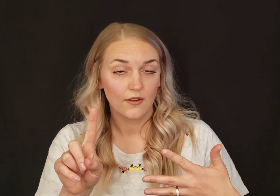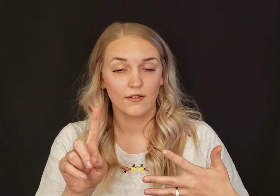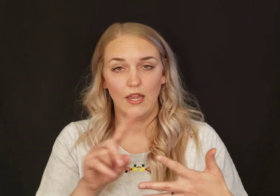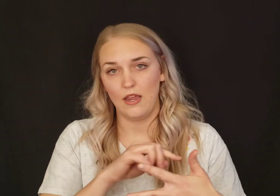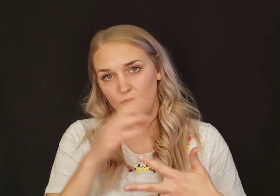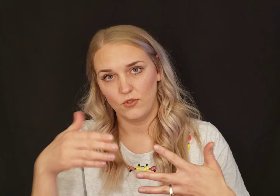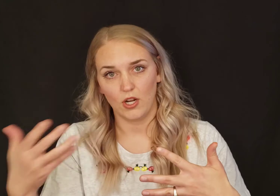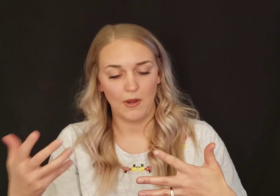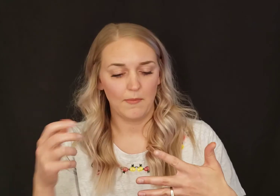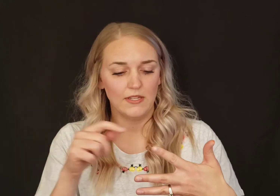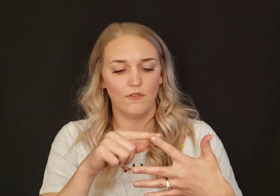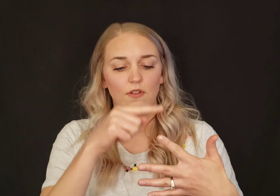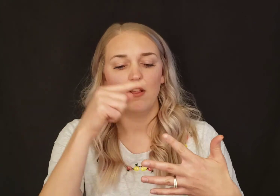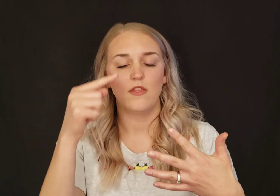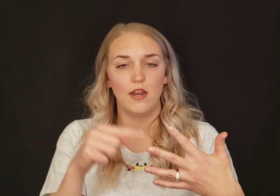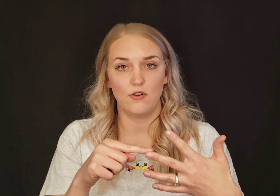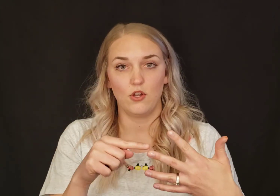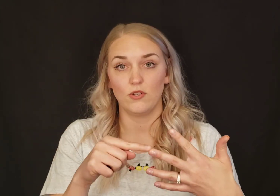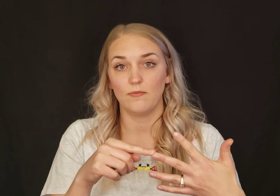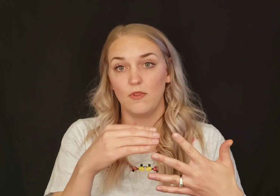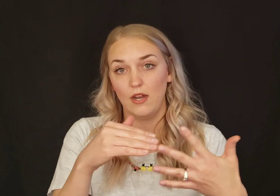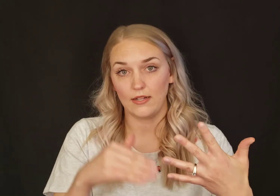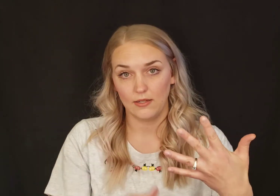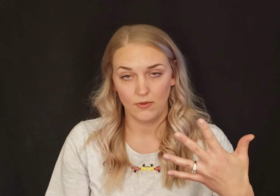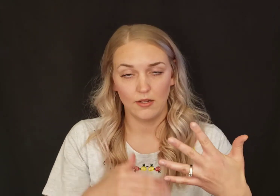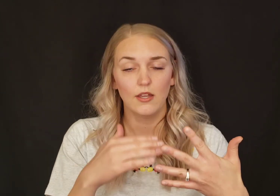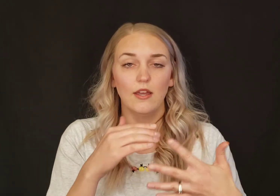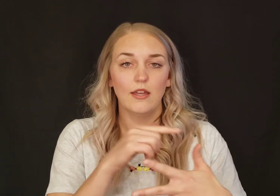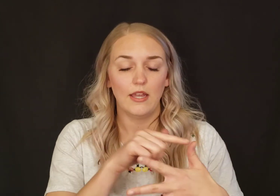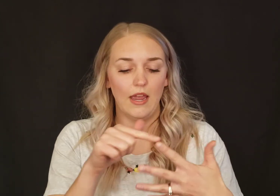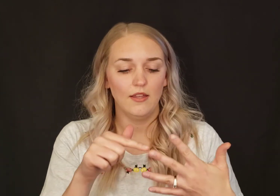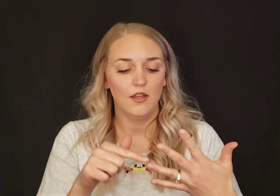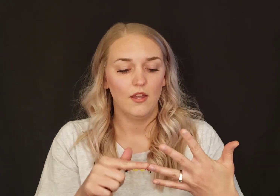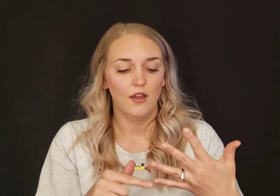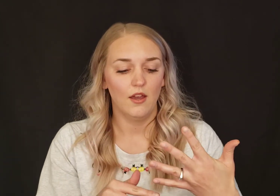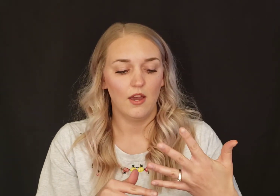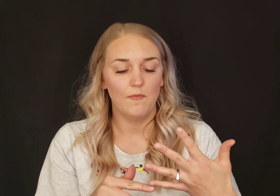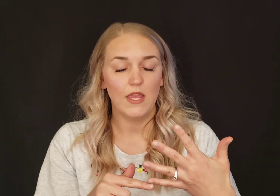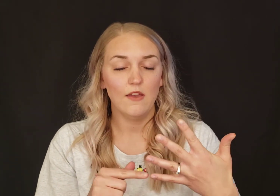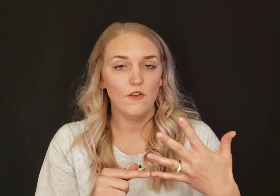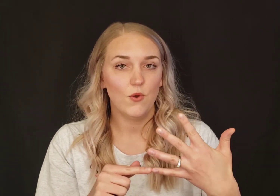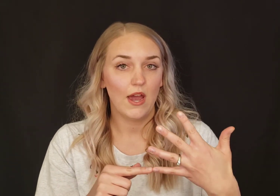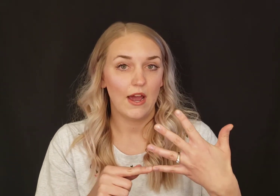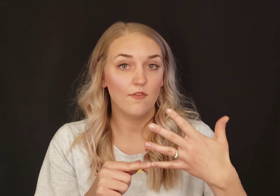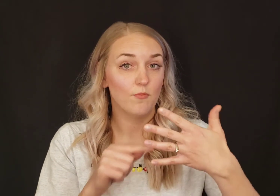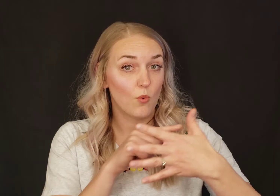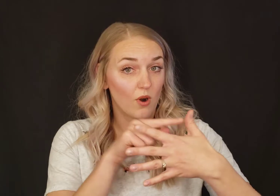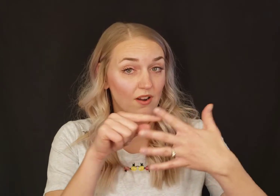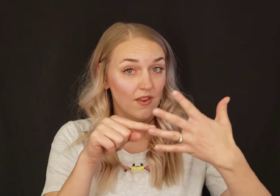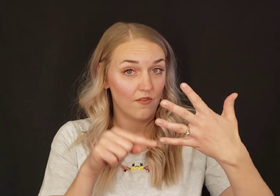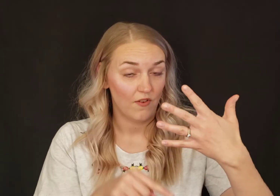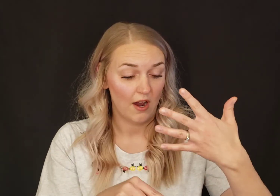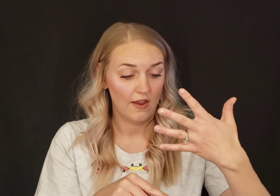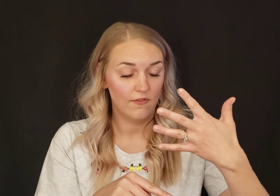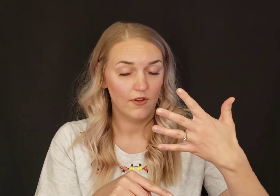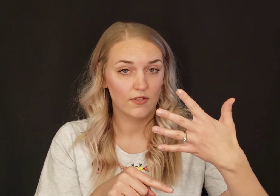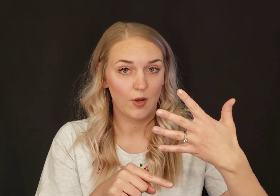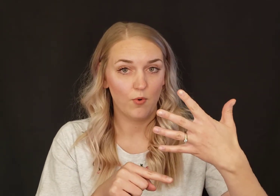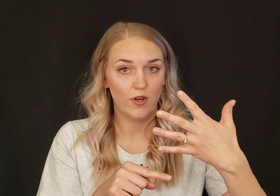Okay, we'll talk about myself, then I'd go to the next sibling. Okay. If you have more than five, there's a couple ways